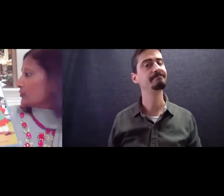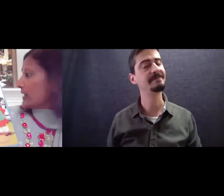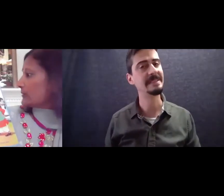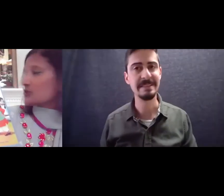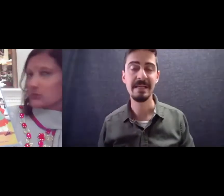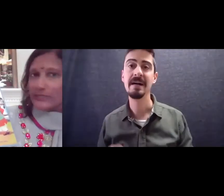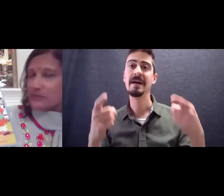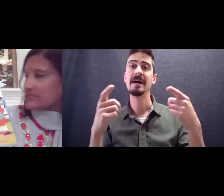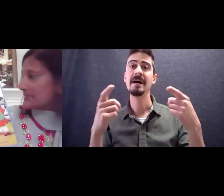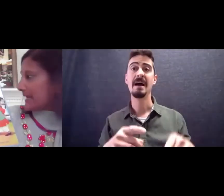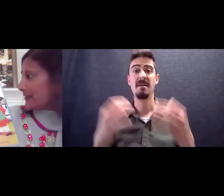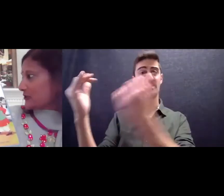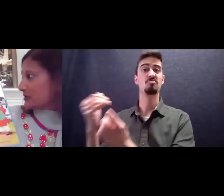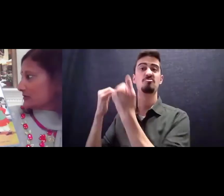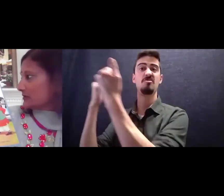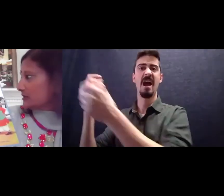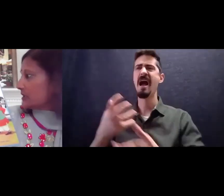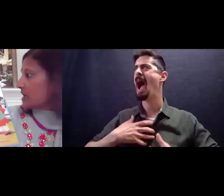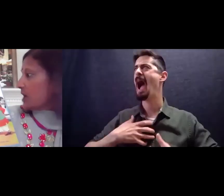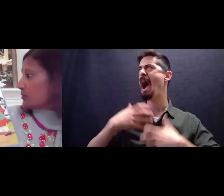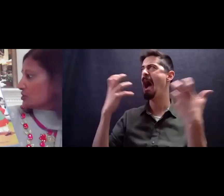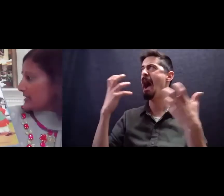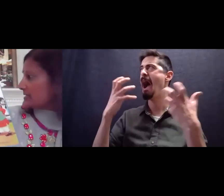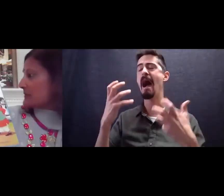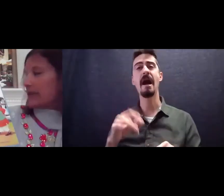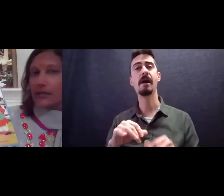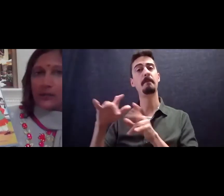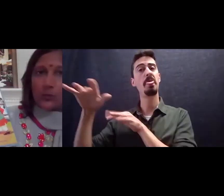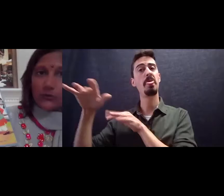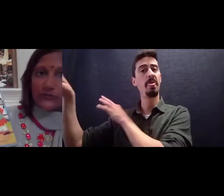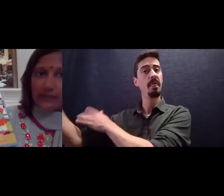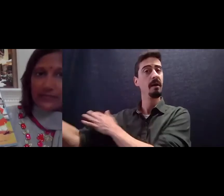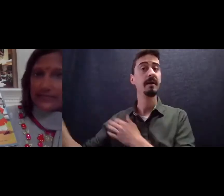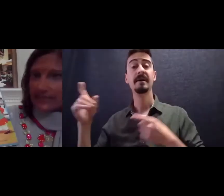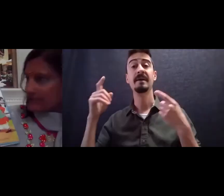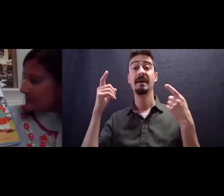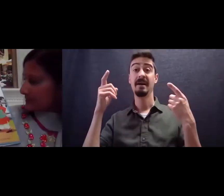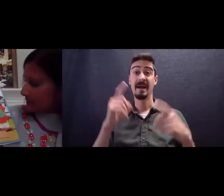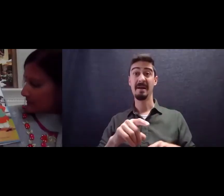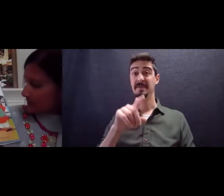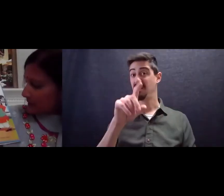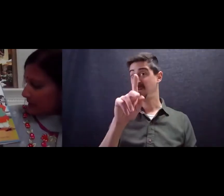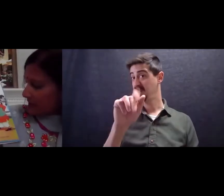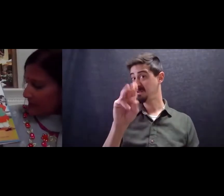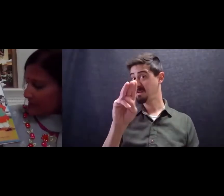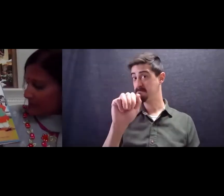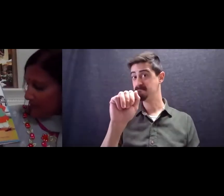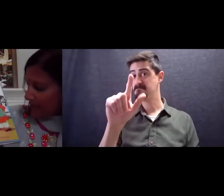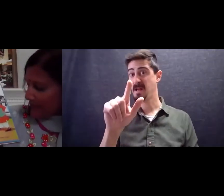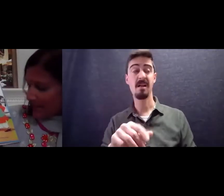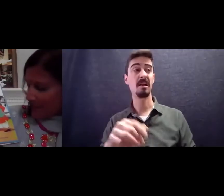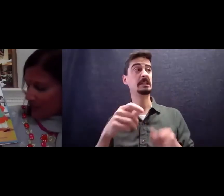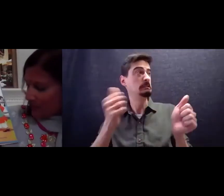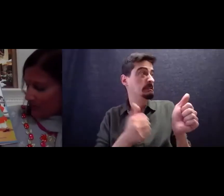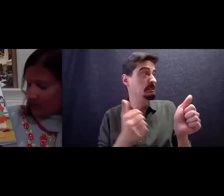the crowd screamed and scattered Kamel chased the man and wolf down his dates that is a